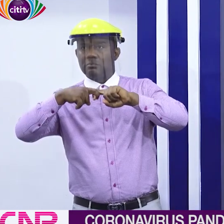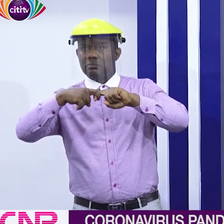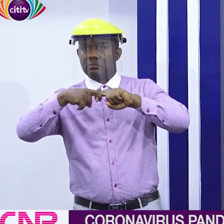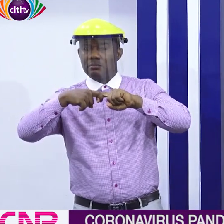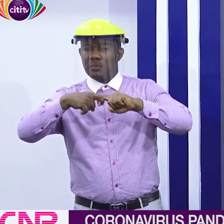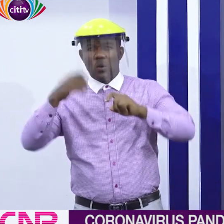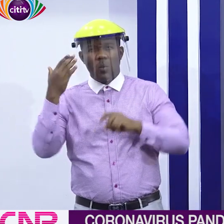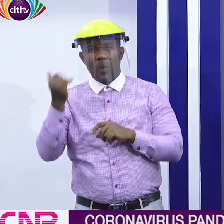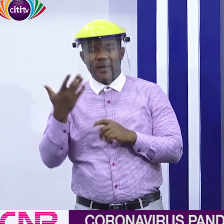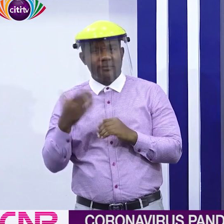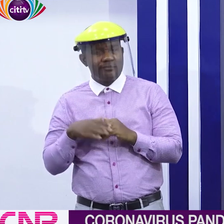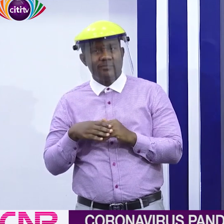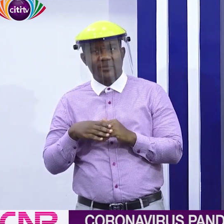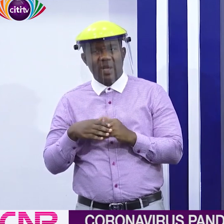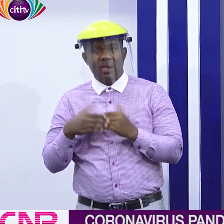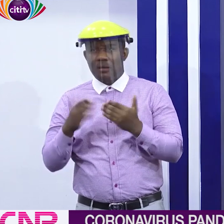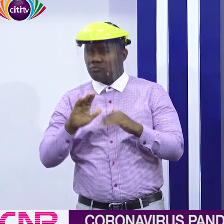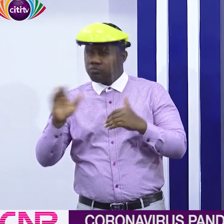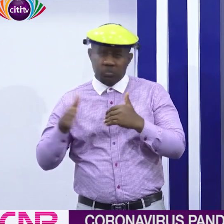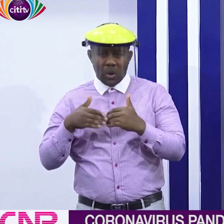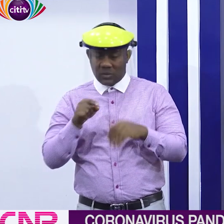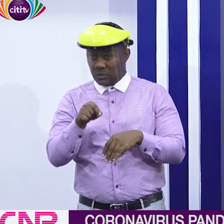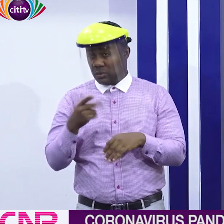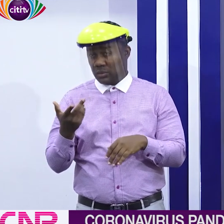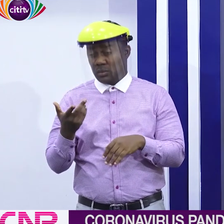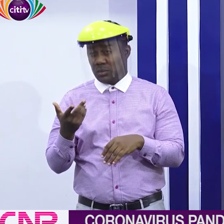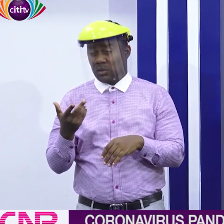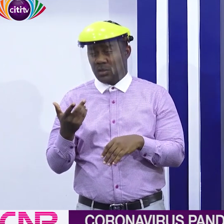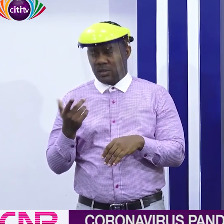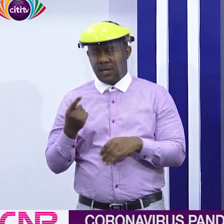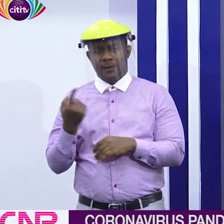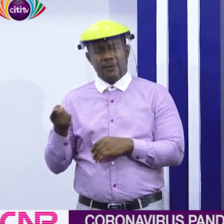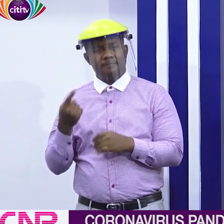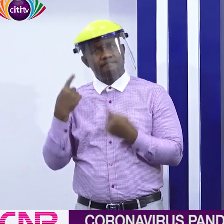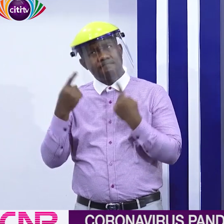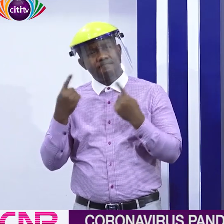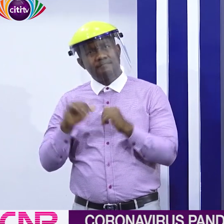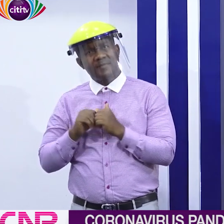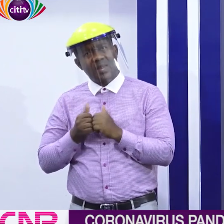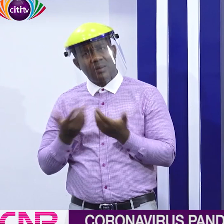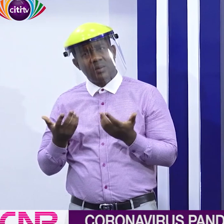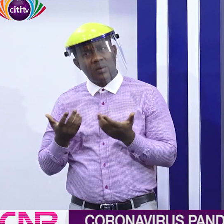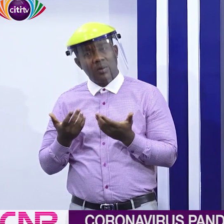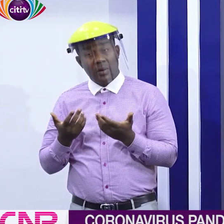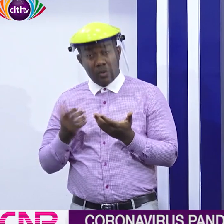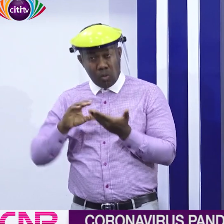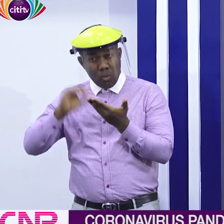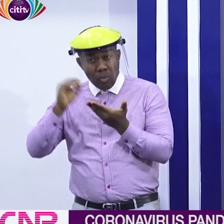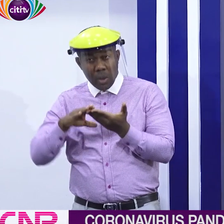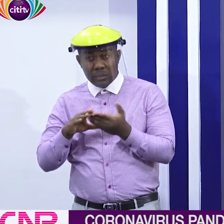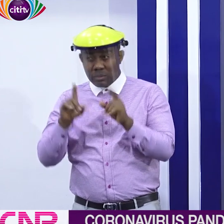because of the restrictions and is examining what it would take to ensure that learning and examination